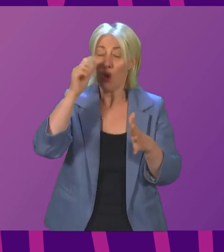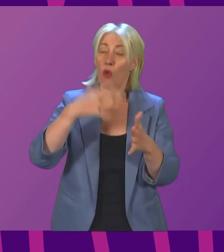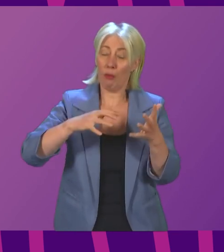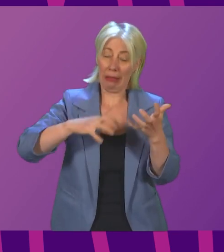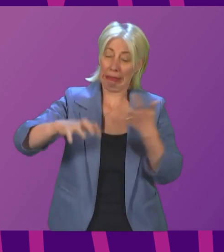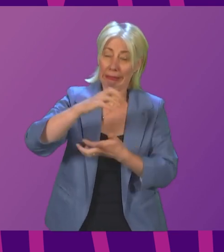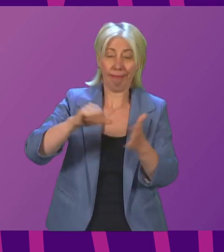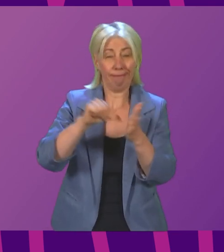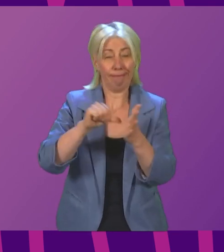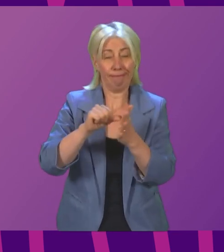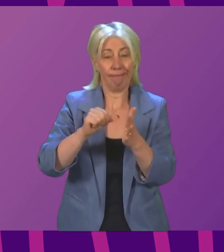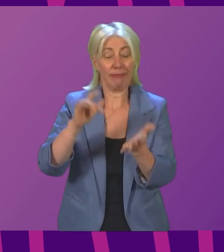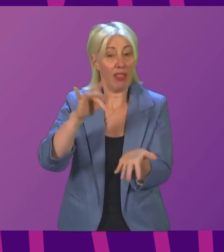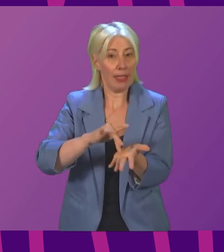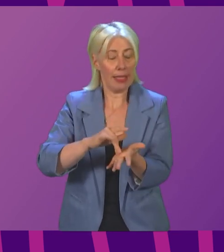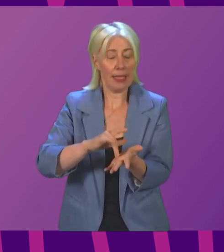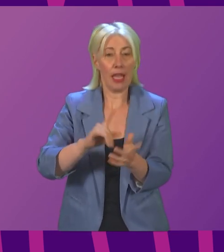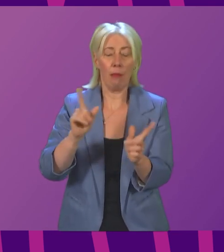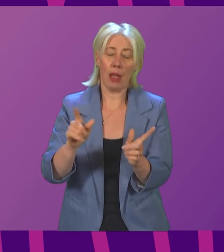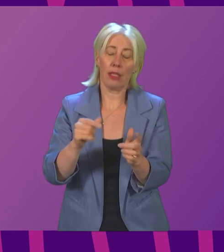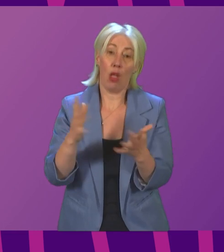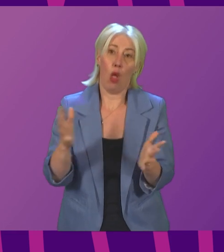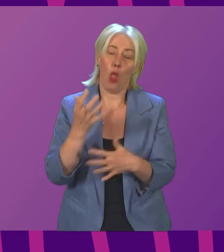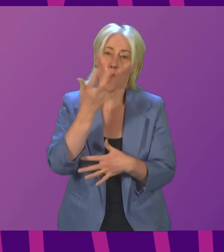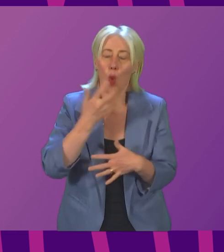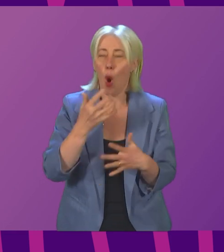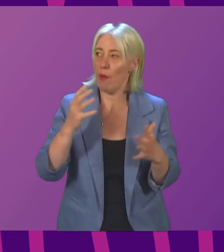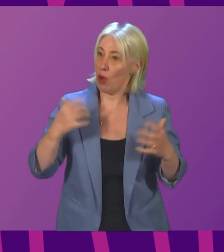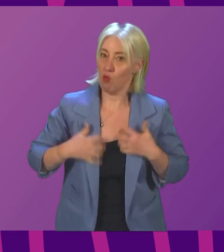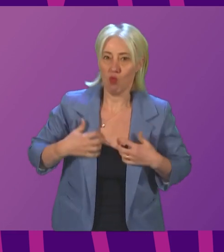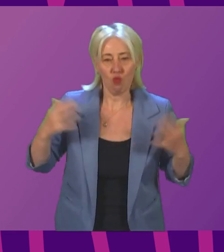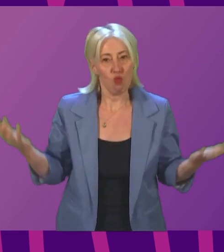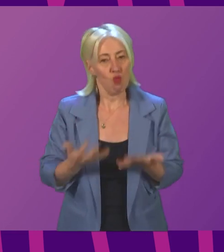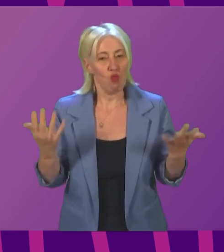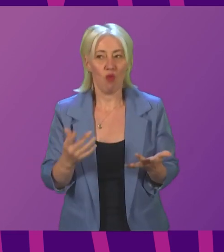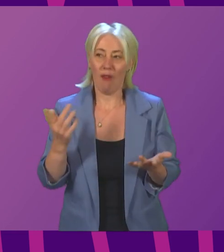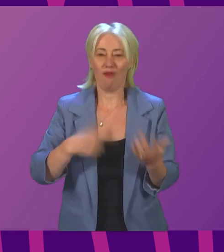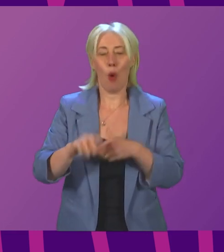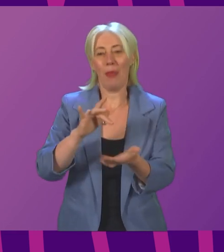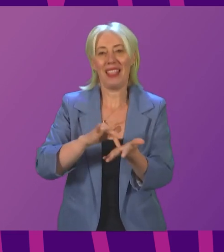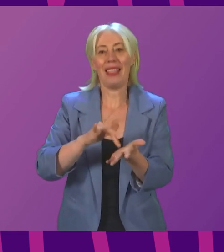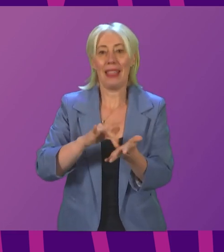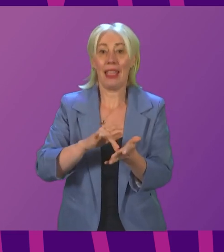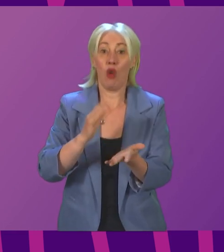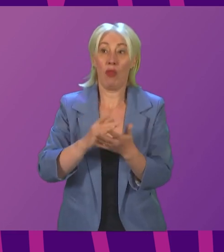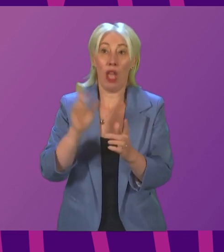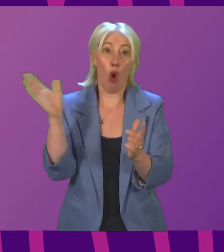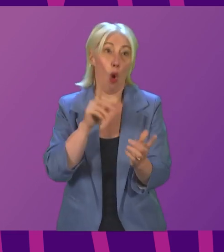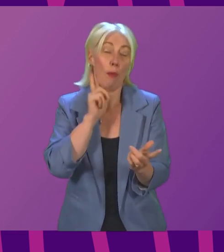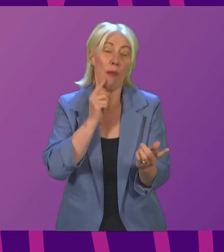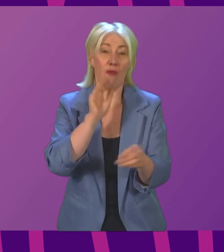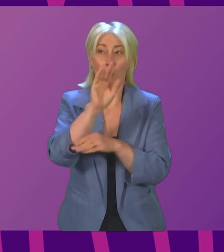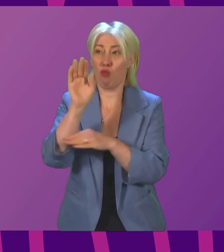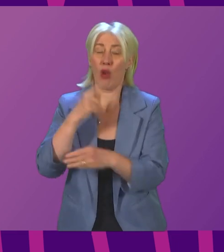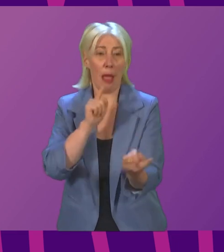But the warmth and the enthusiasm of Glasgow's welcome was praised by every international visitor I met. So my first and very